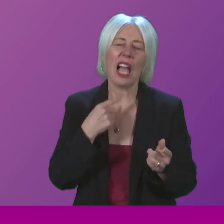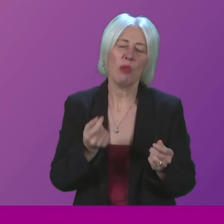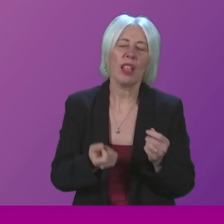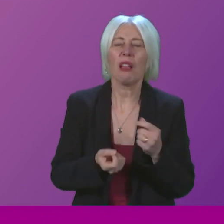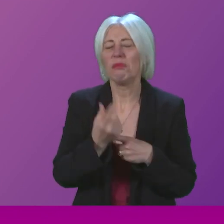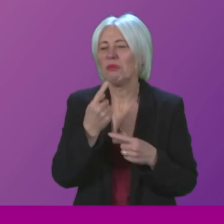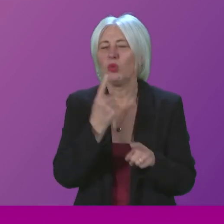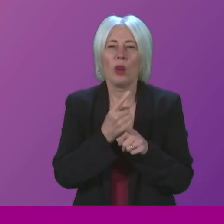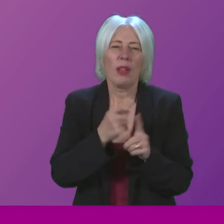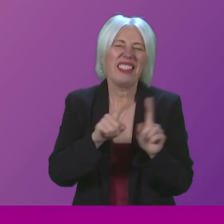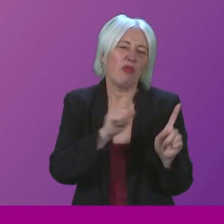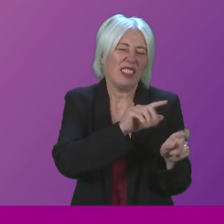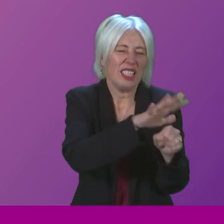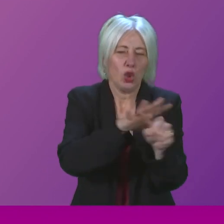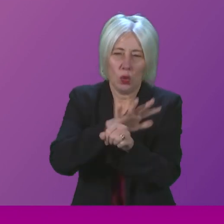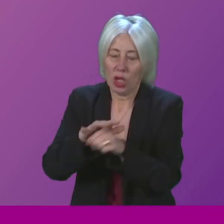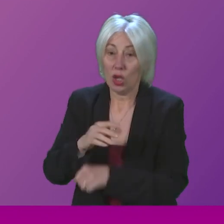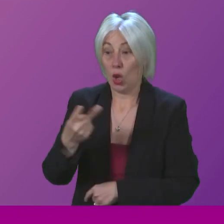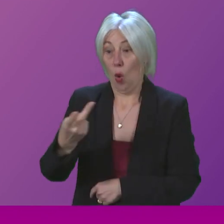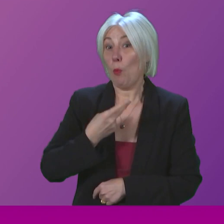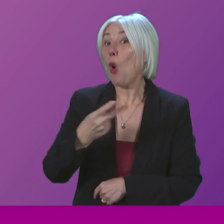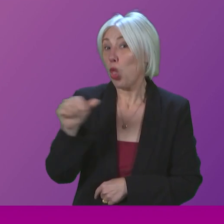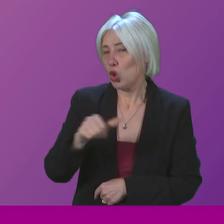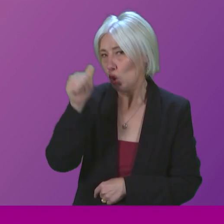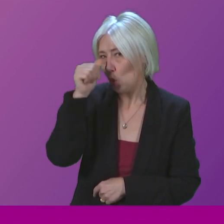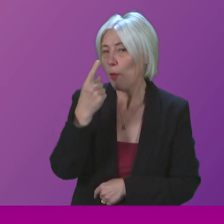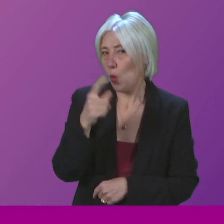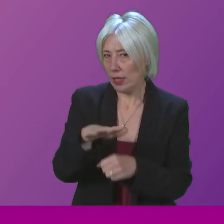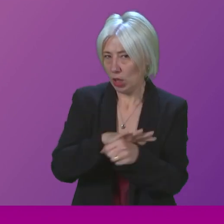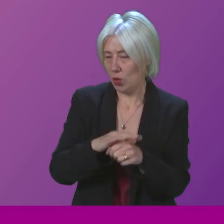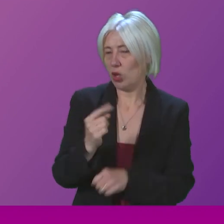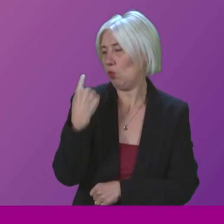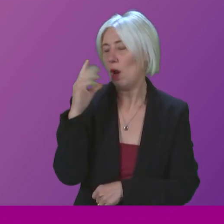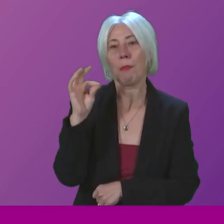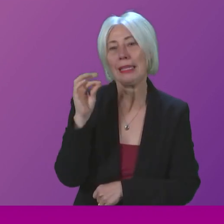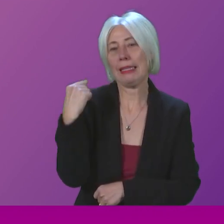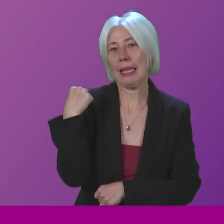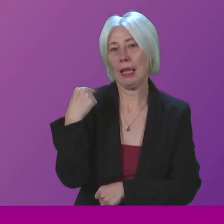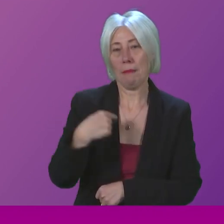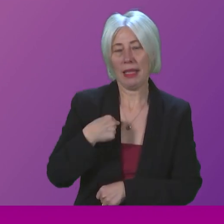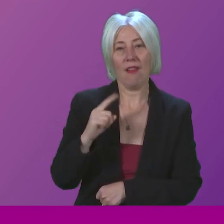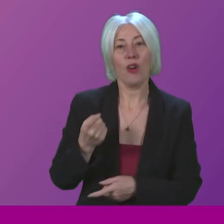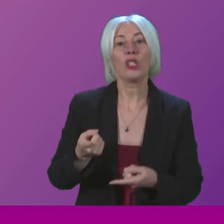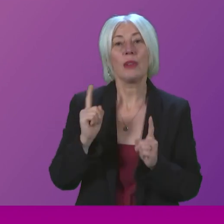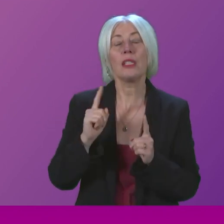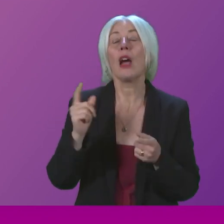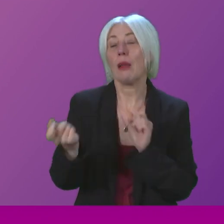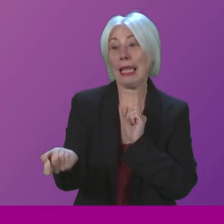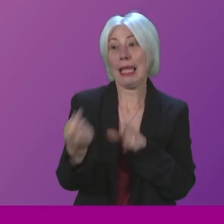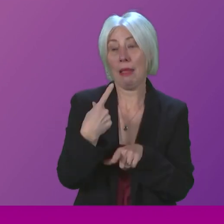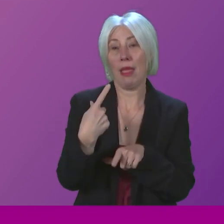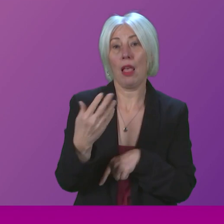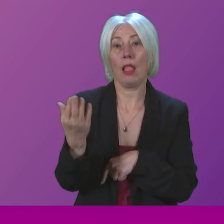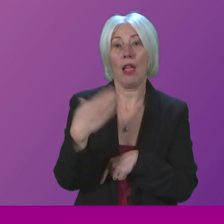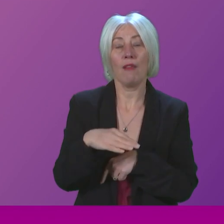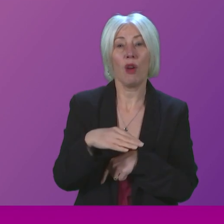So, let's look at a case that we both should know about. On Monday, the First Minister and I were both emailed by